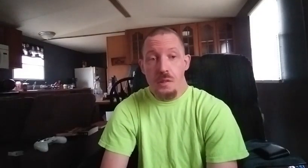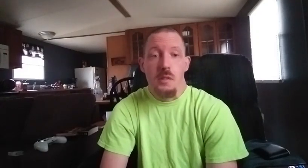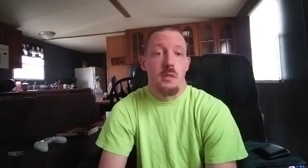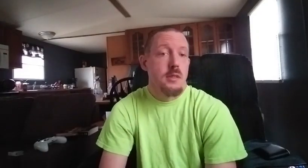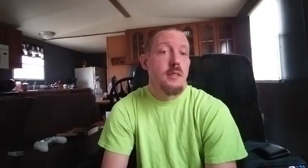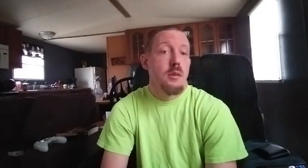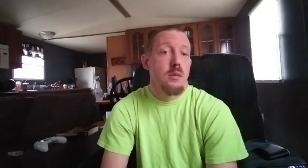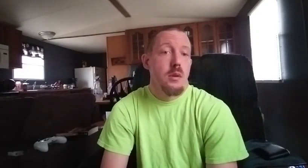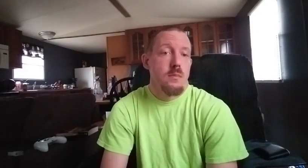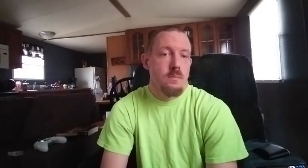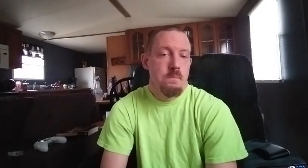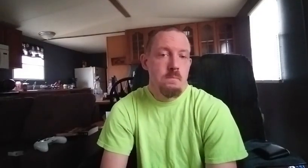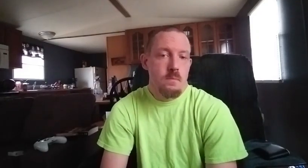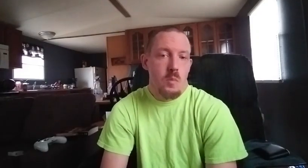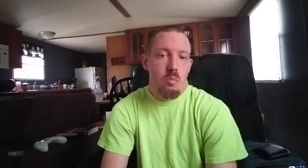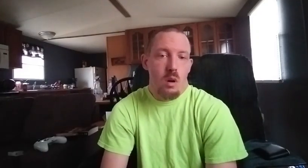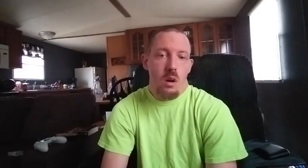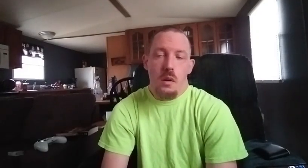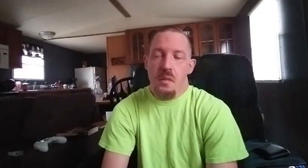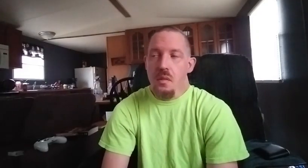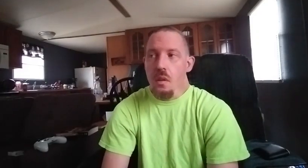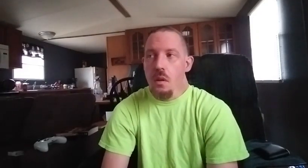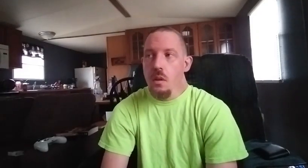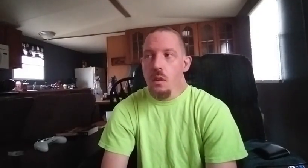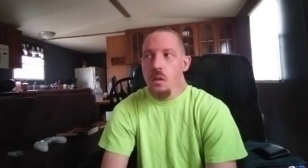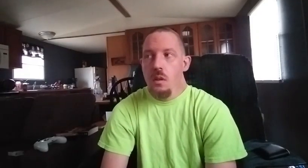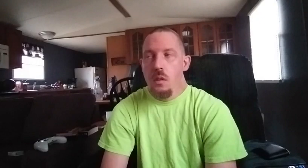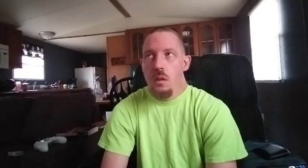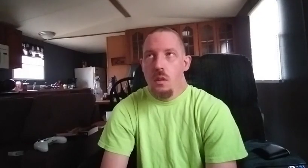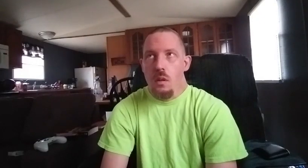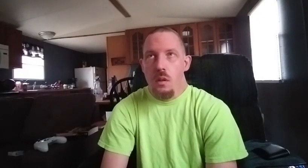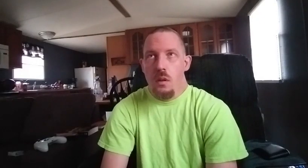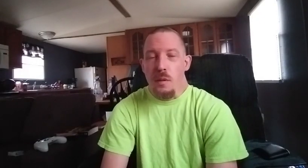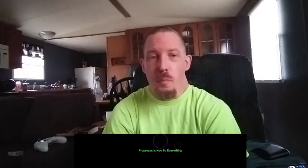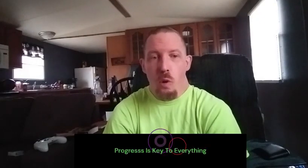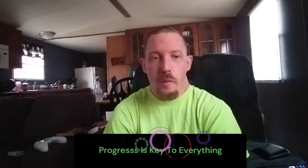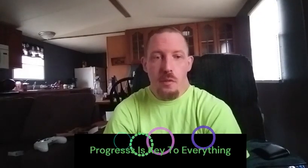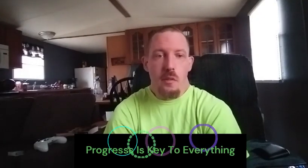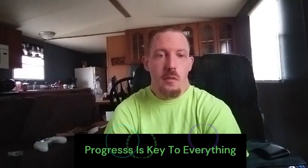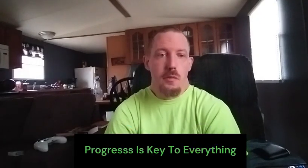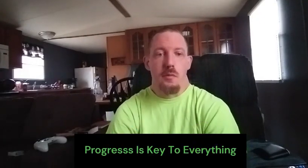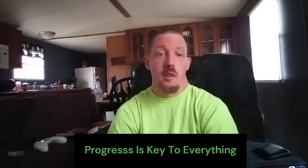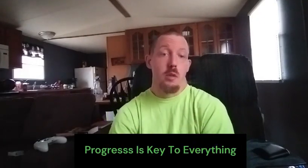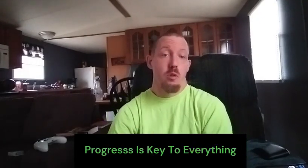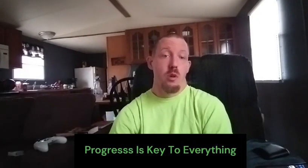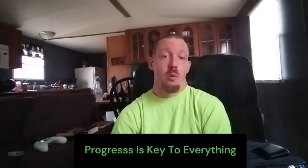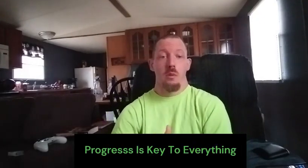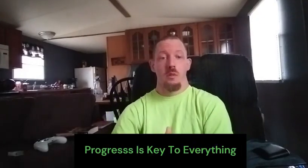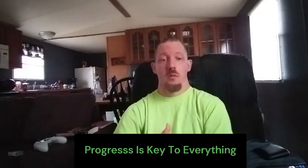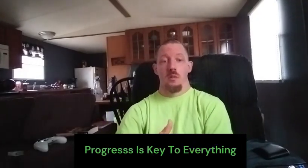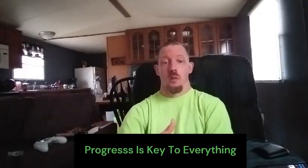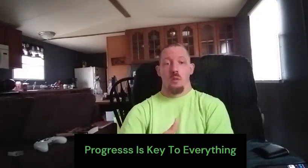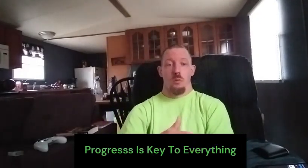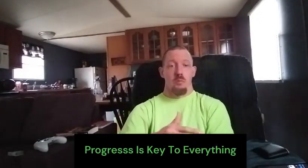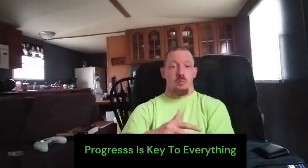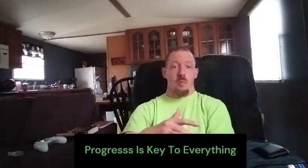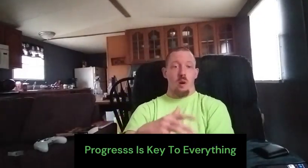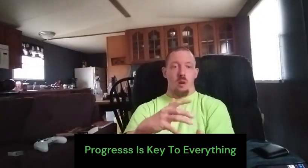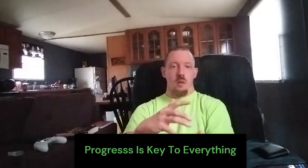progress is a thing it's motivation to keep you going you know on